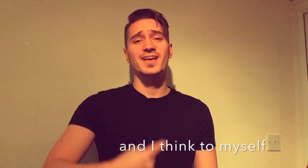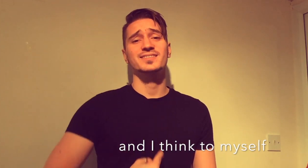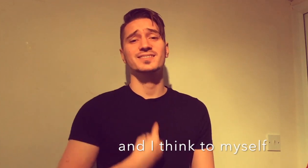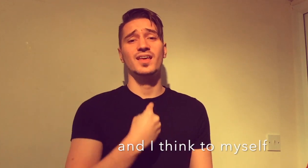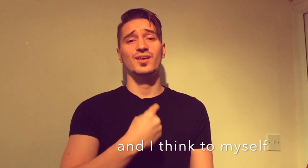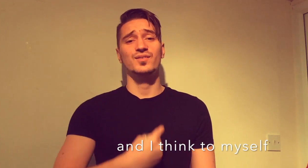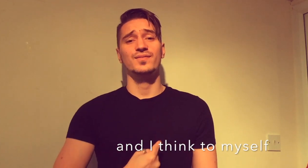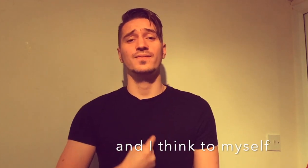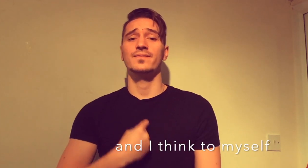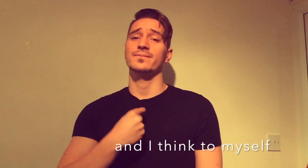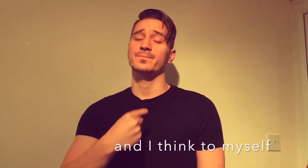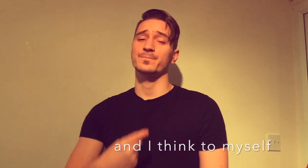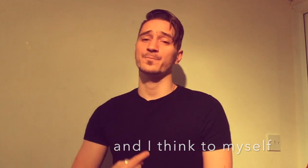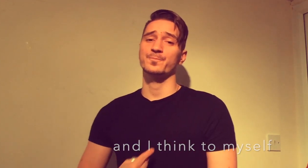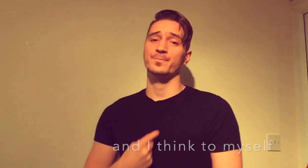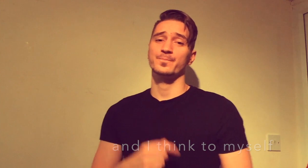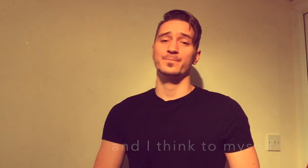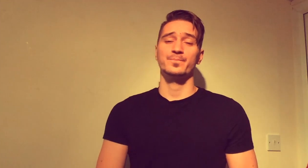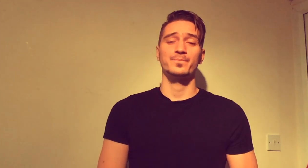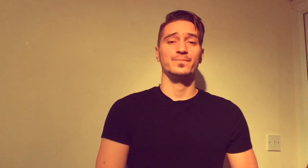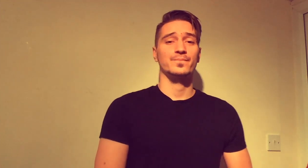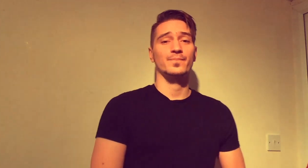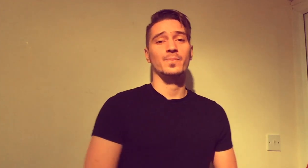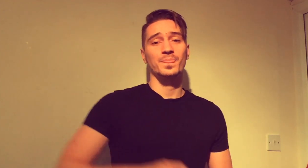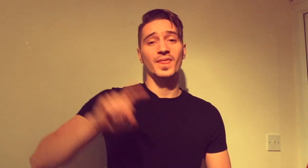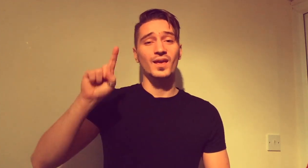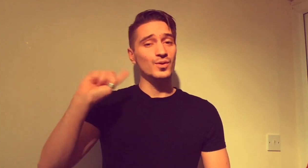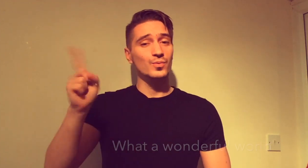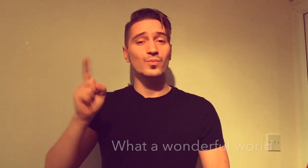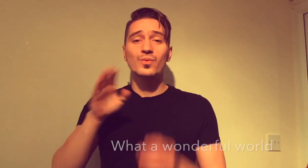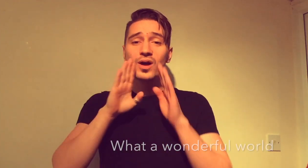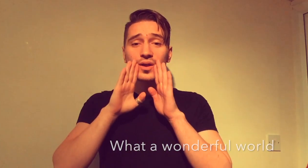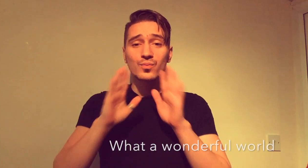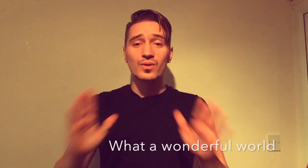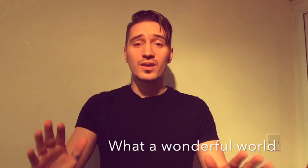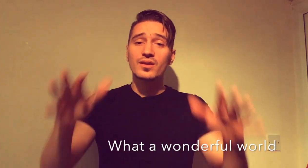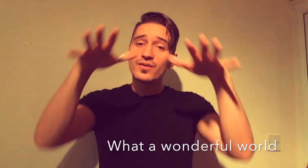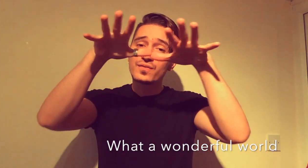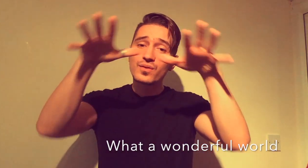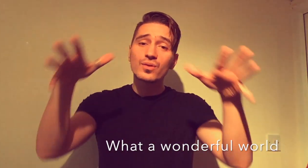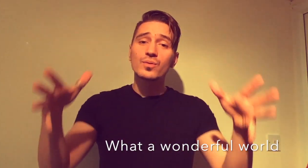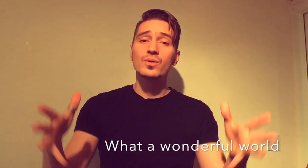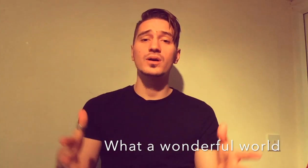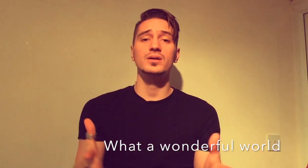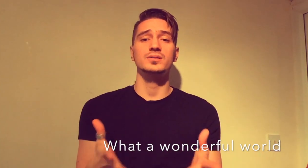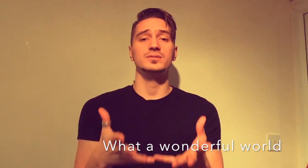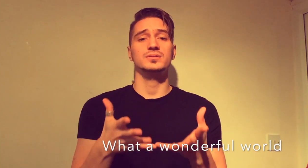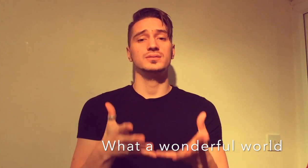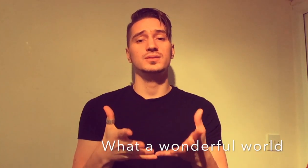myself, what a wonderful world.